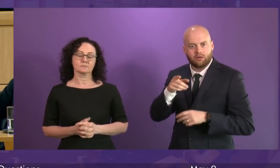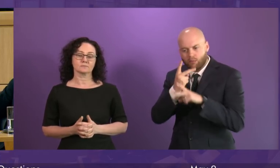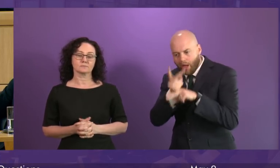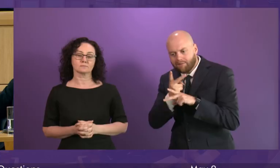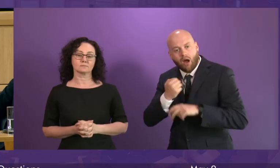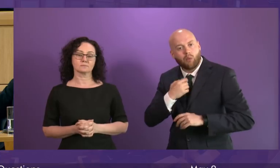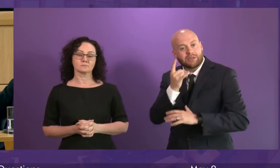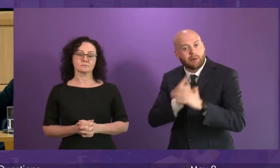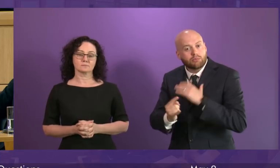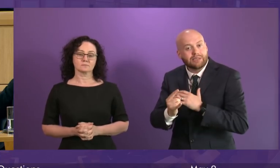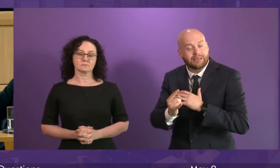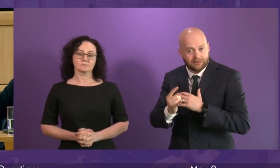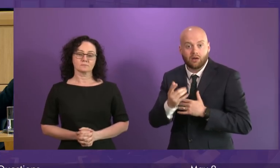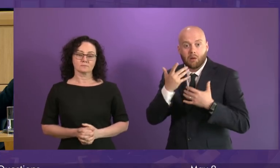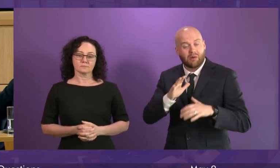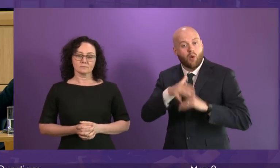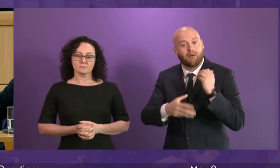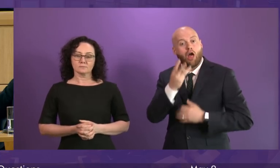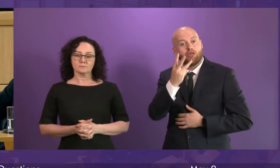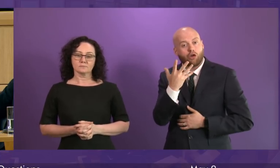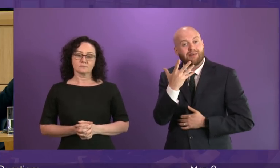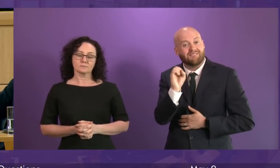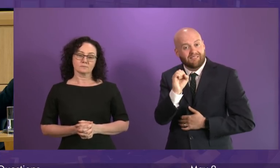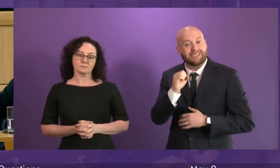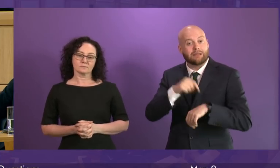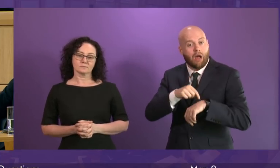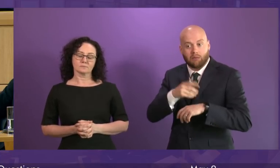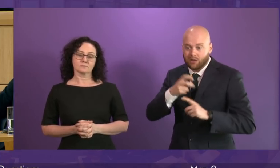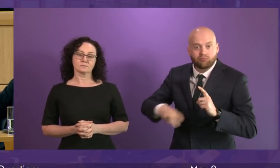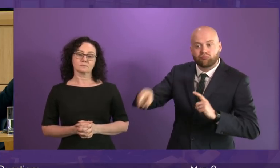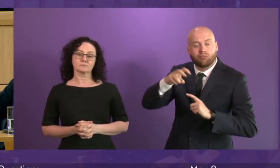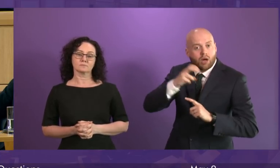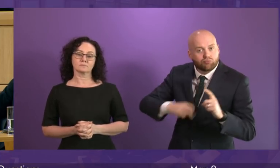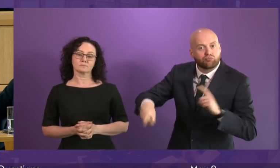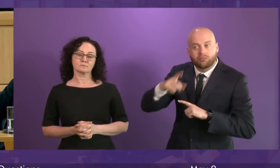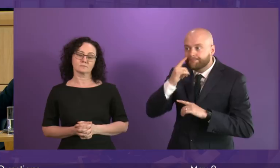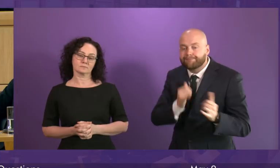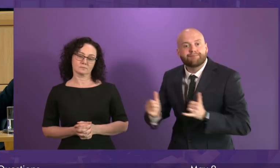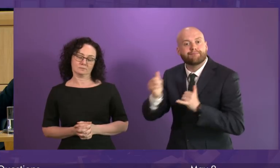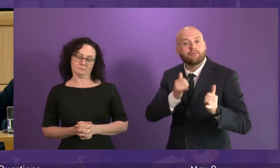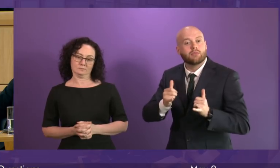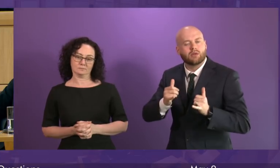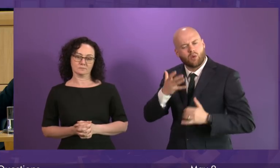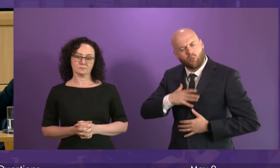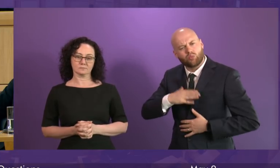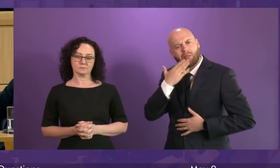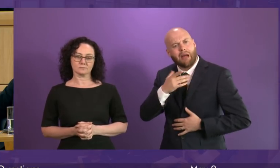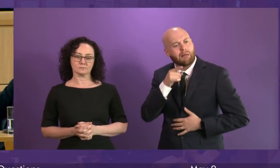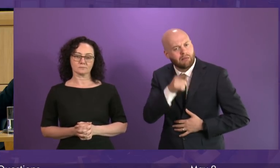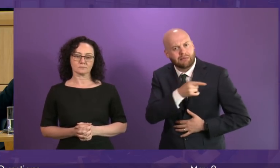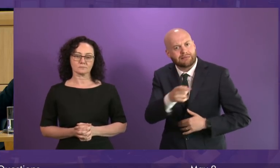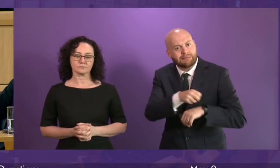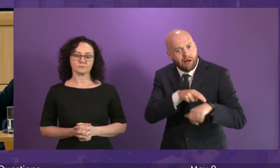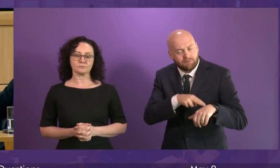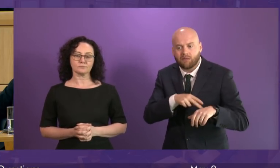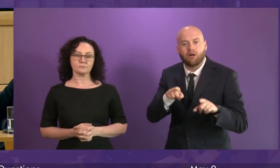more than 350 patrols without one minute's break for 50 years. And thank them, their families and veterans most sincerely for their